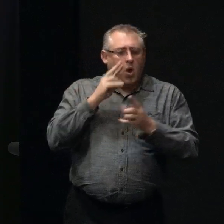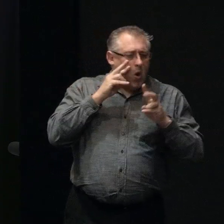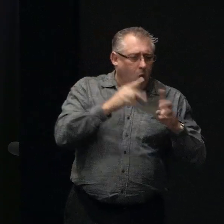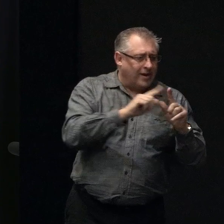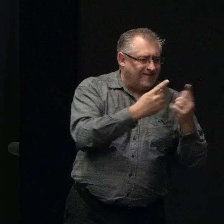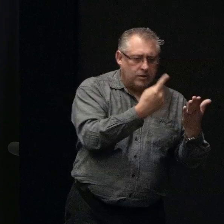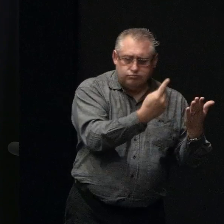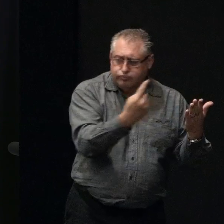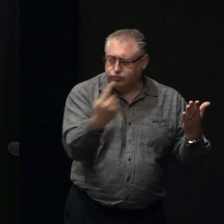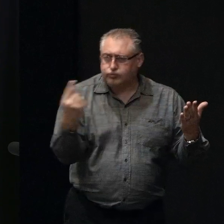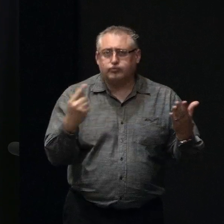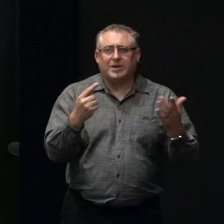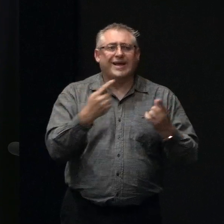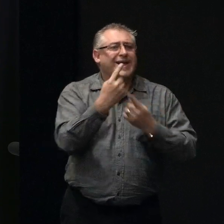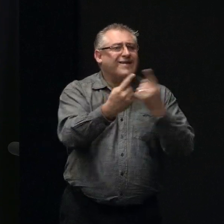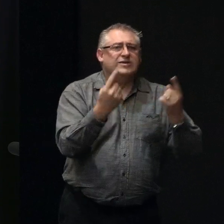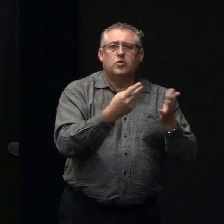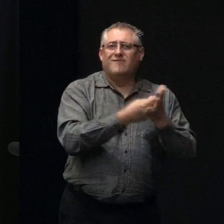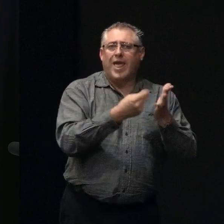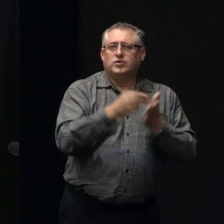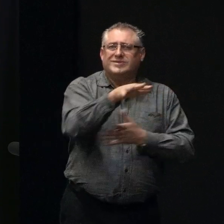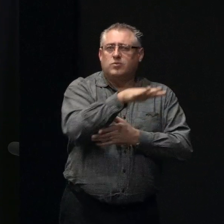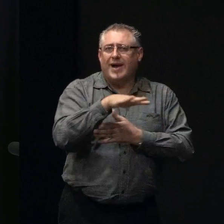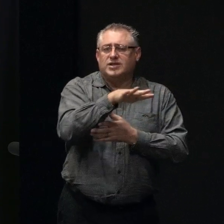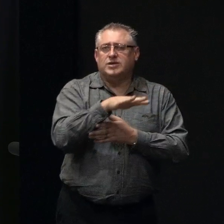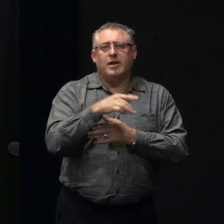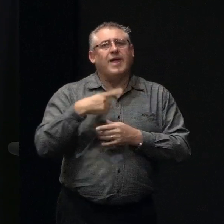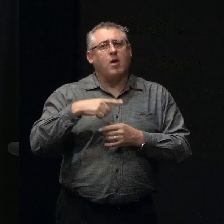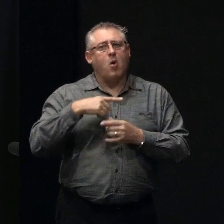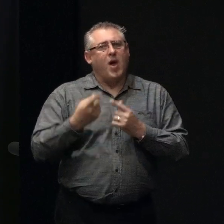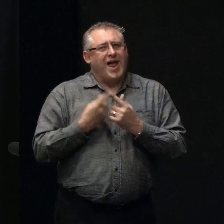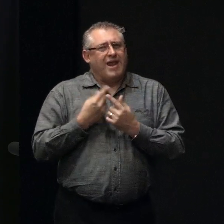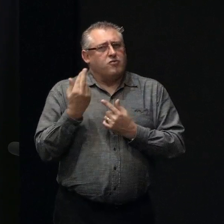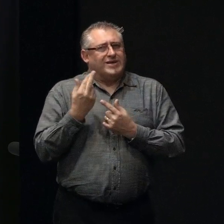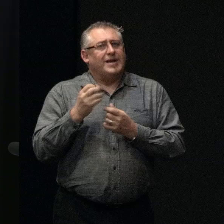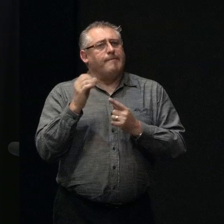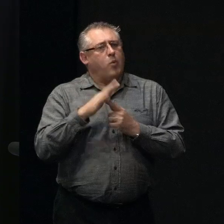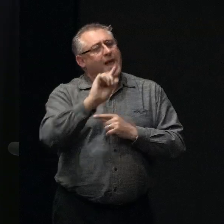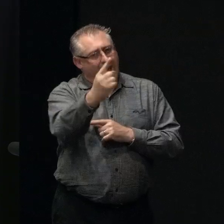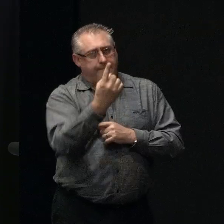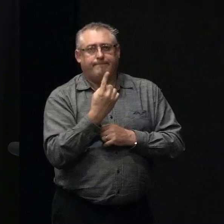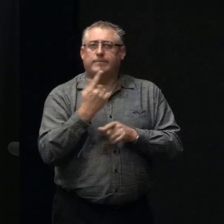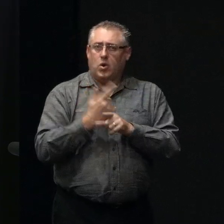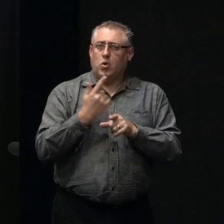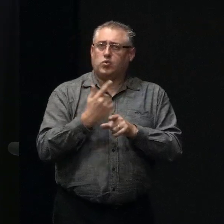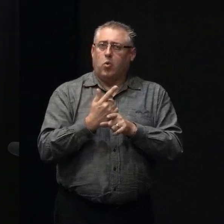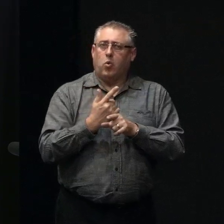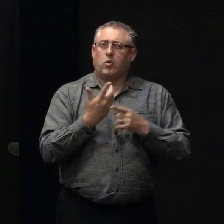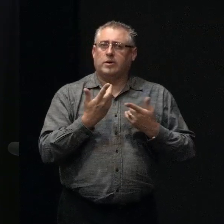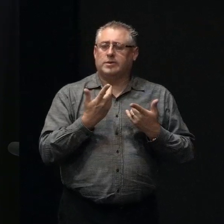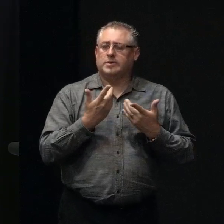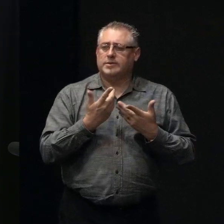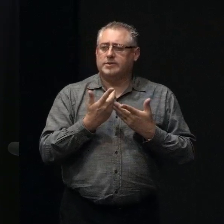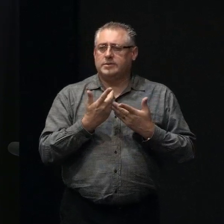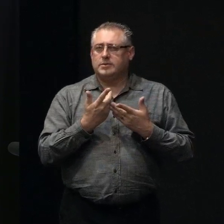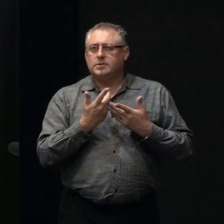somebody's individual financial situation. That's another reason why it's really important to come and talk to somebody who's actually skilled